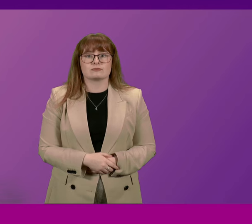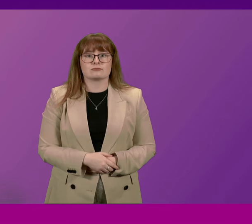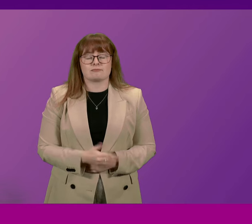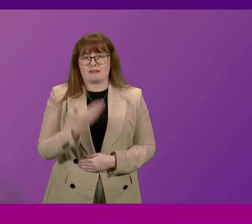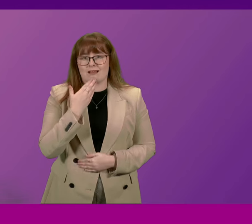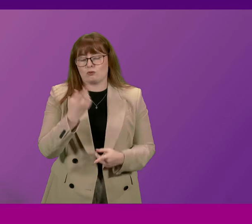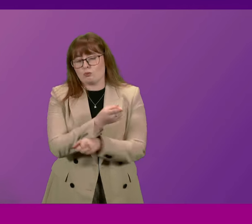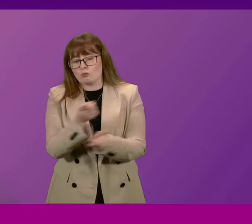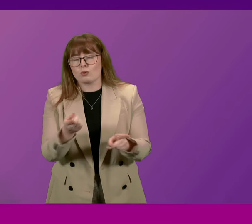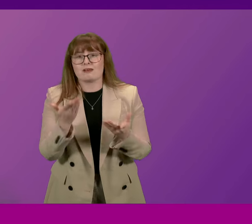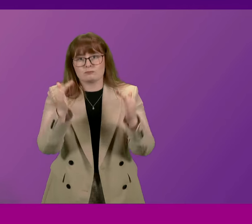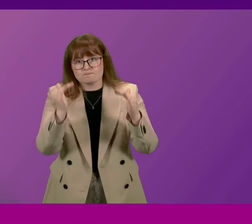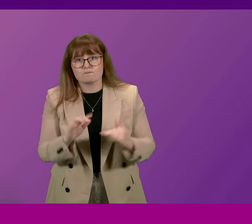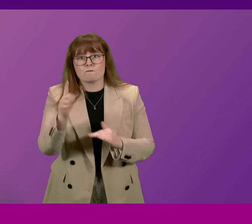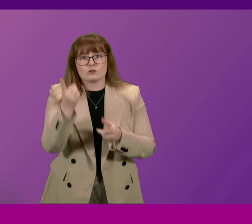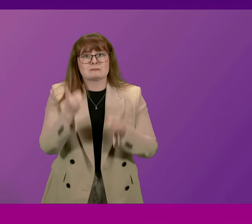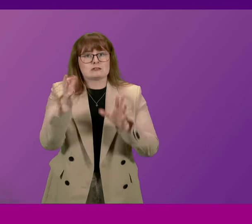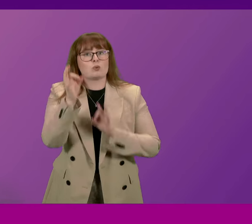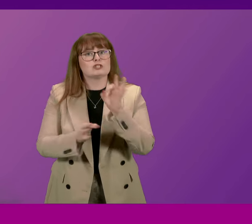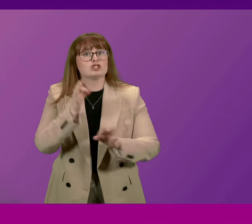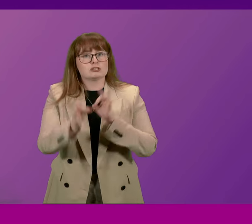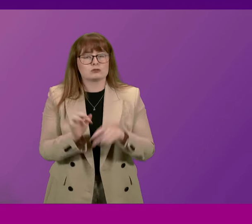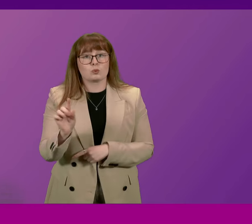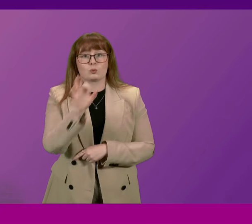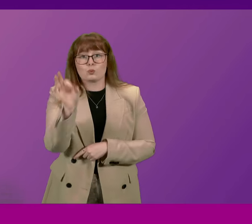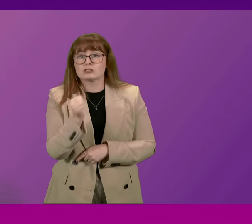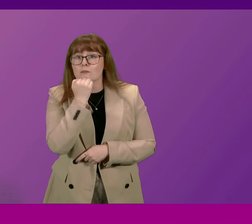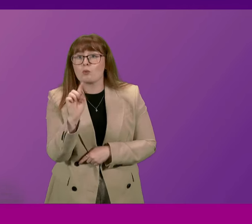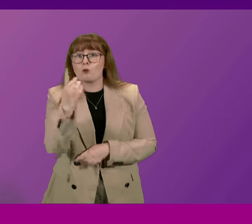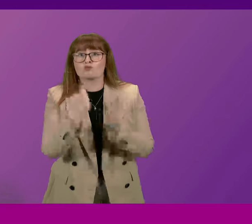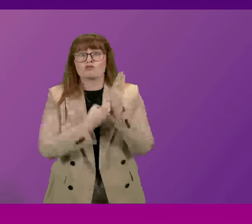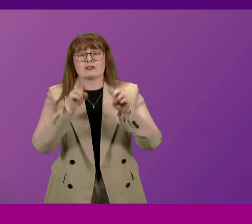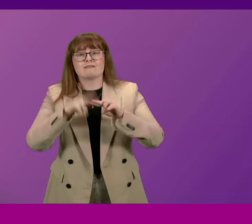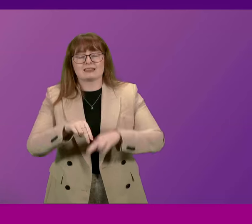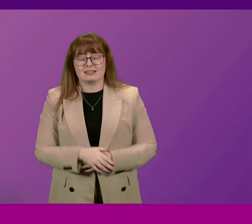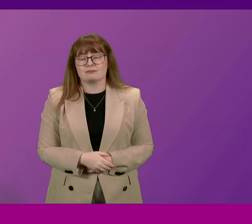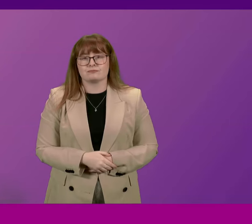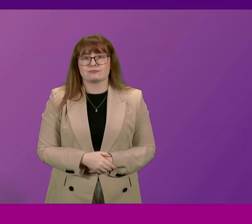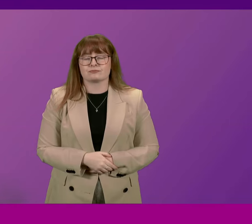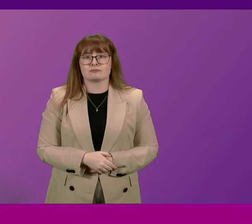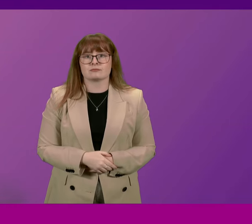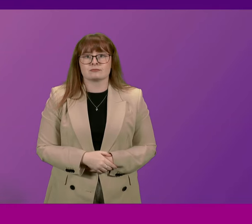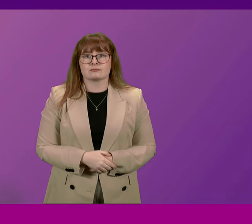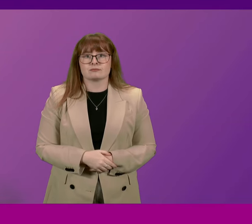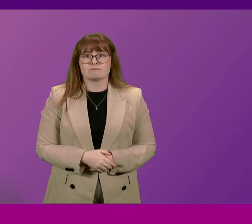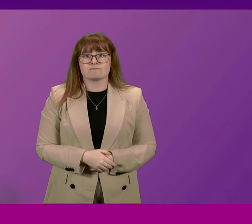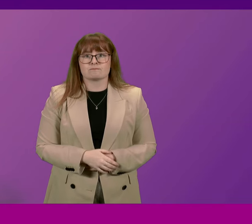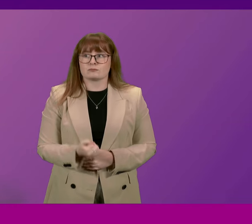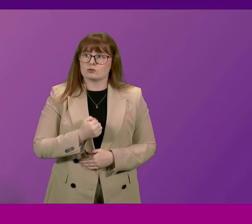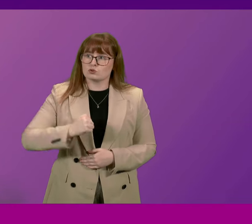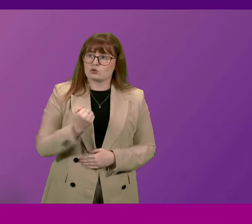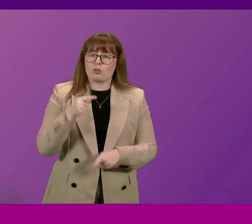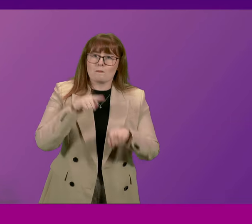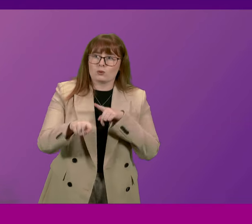Thank you. We will move to First Minister's questions. And at question number one, I call Russell Finlay. Thank you, presiding officer. One of Scotland's most